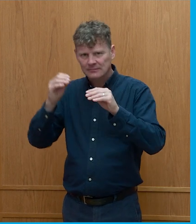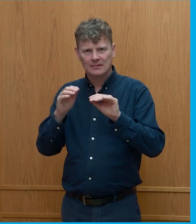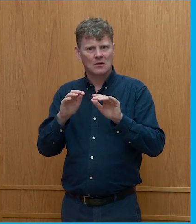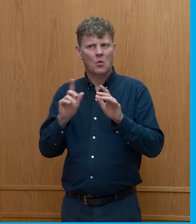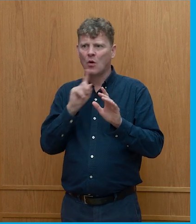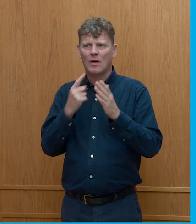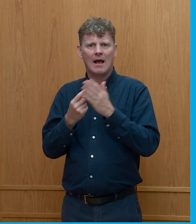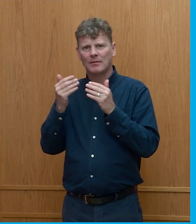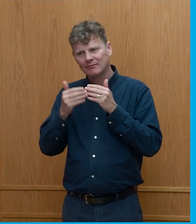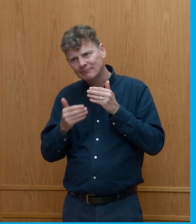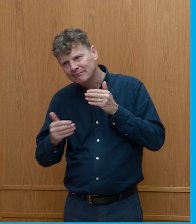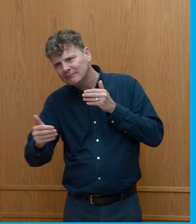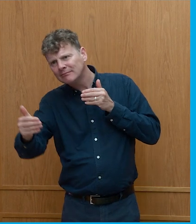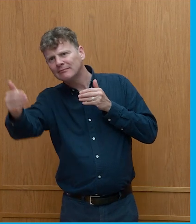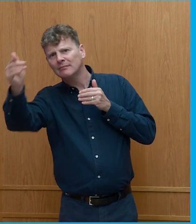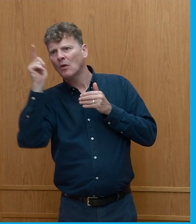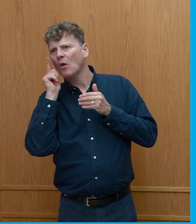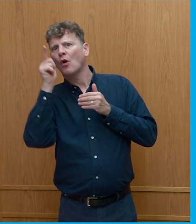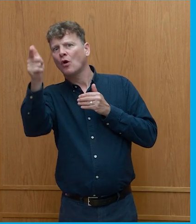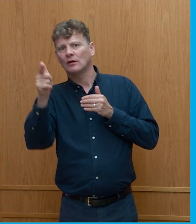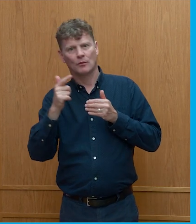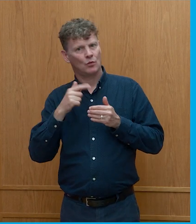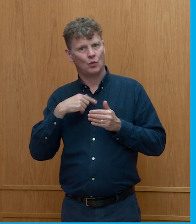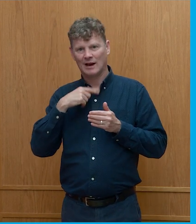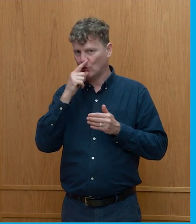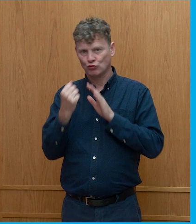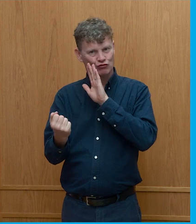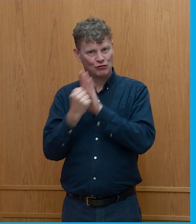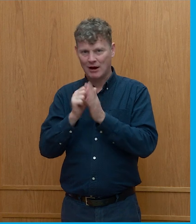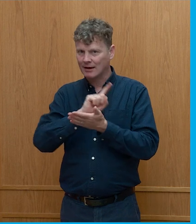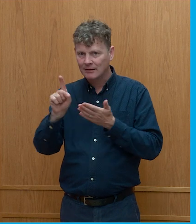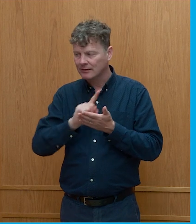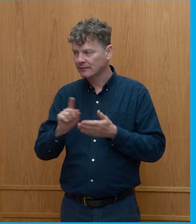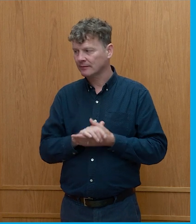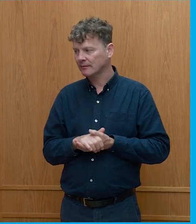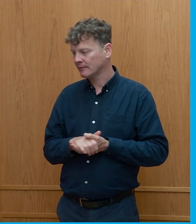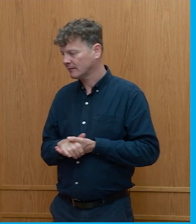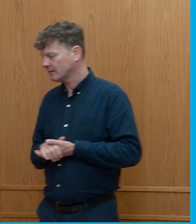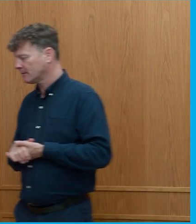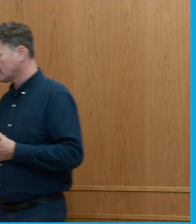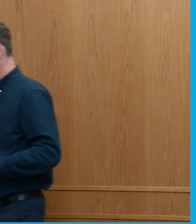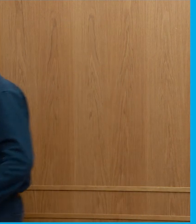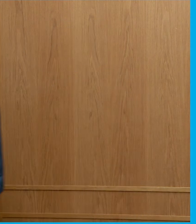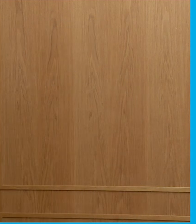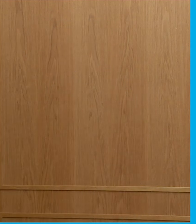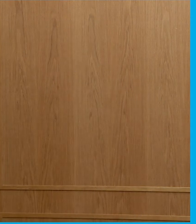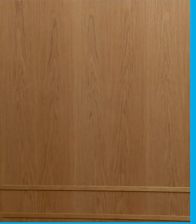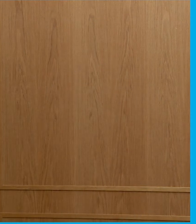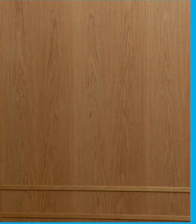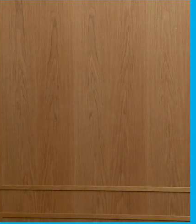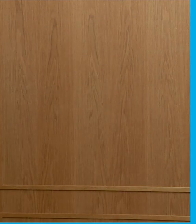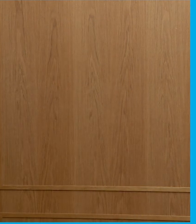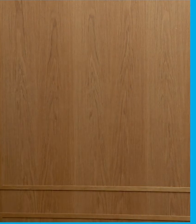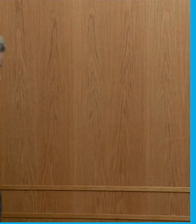downstream consequences that we may regret later on a thoughtful point yeah